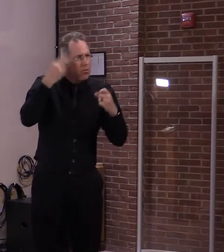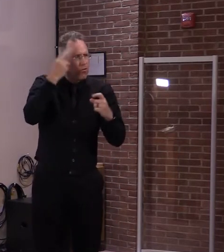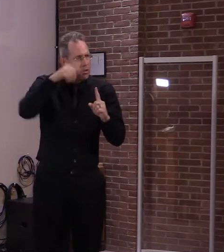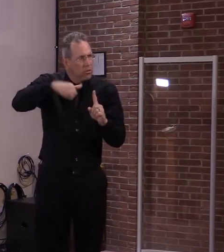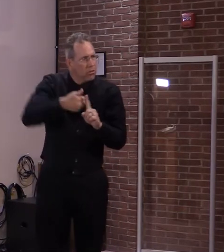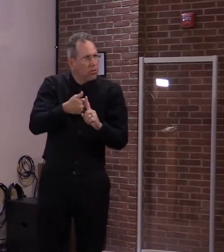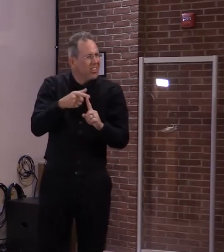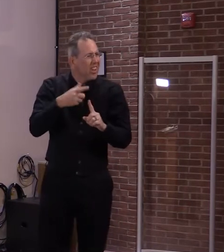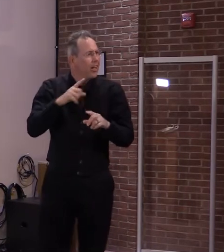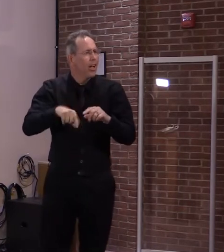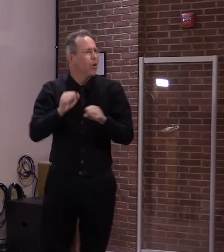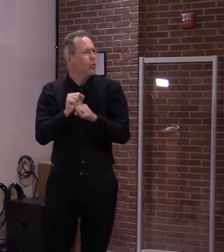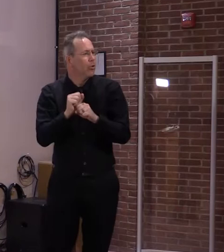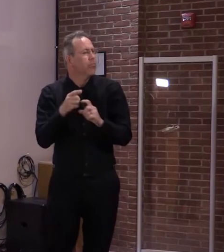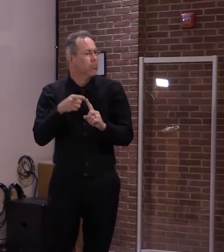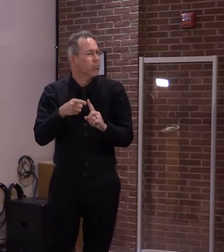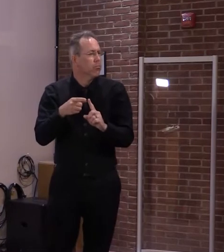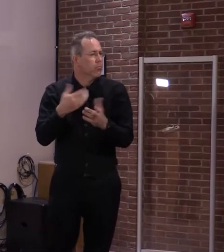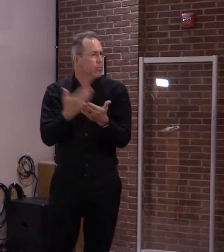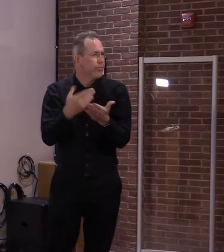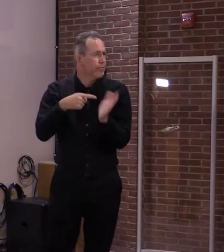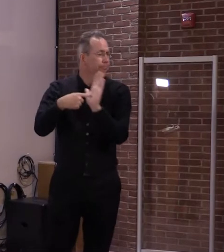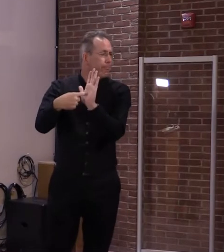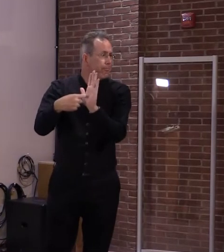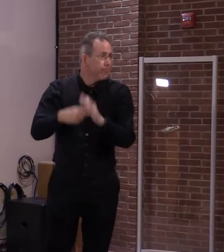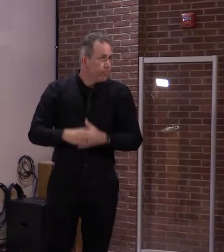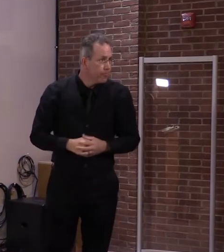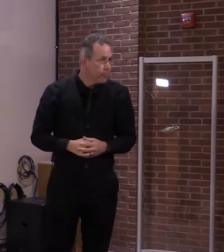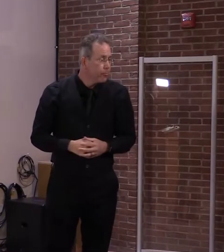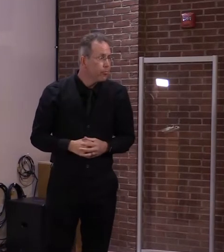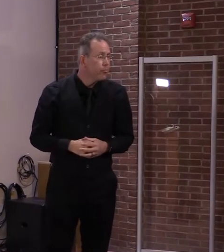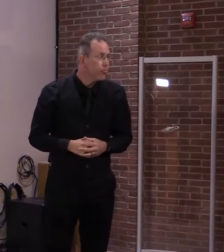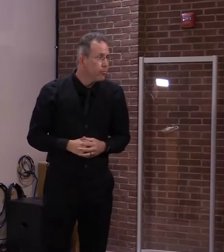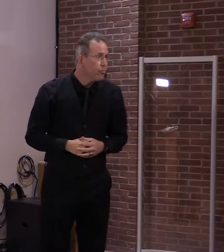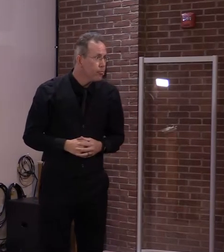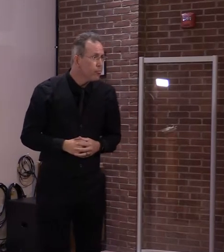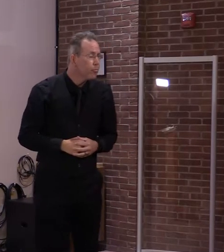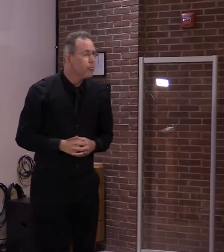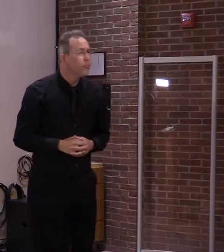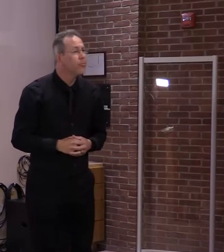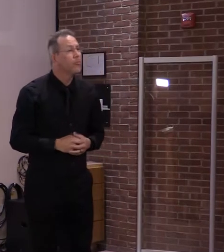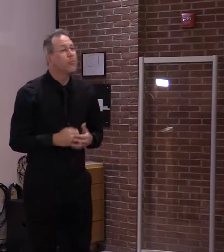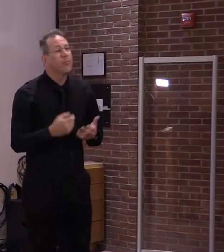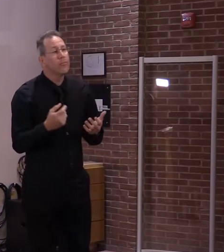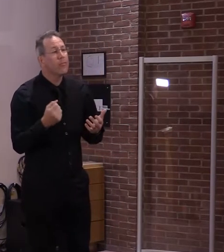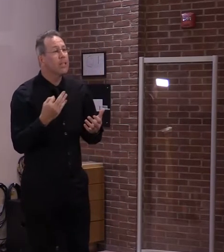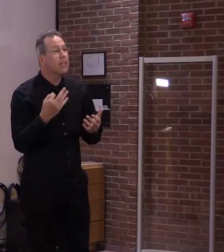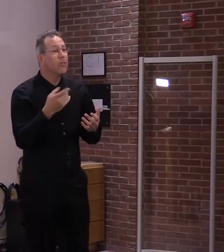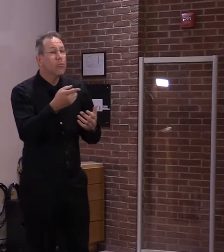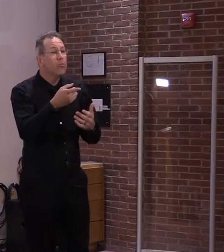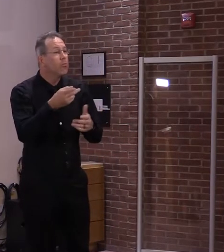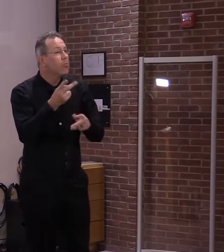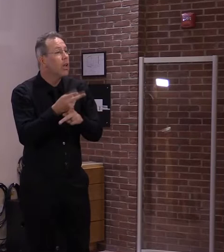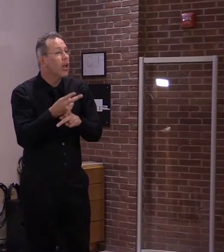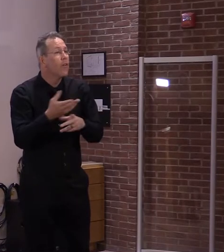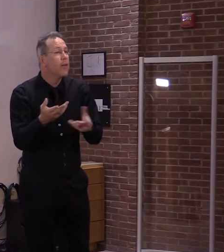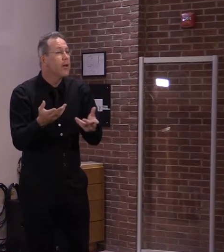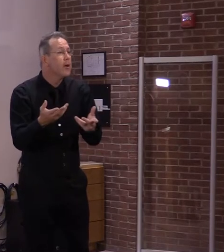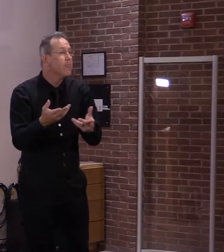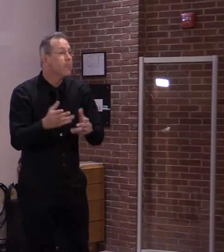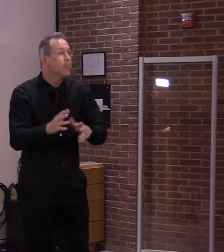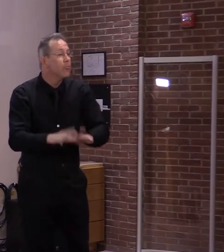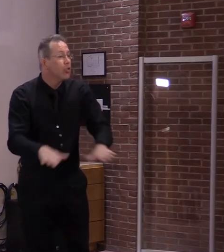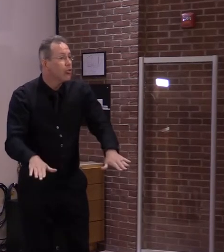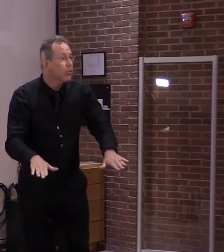returning to normal life, if they are caring for a child who has either lost